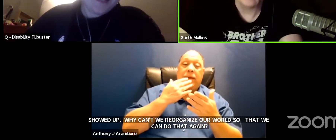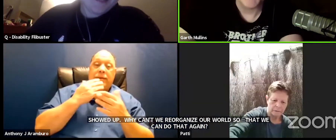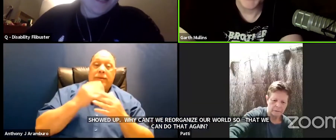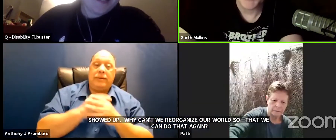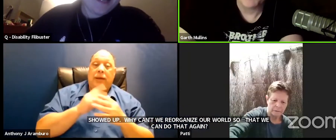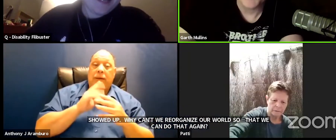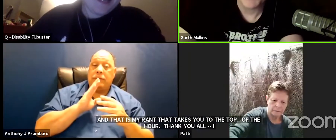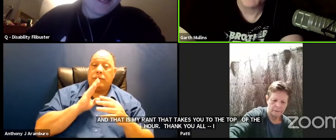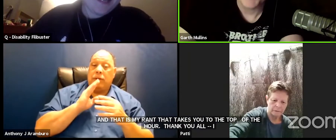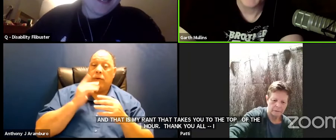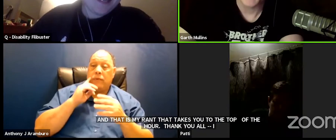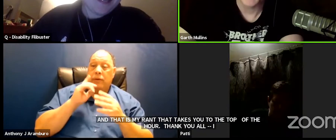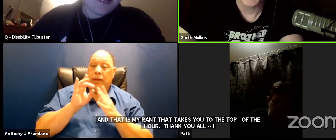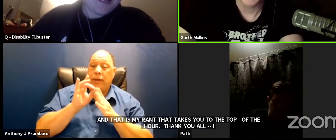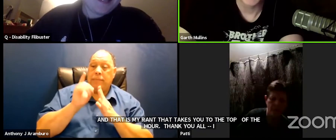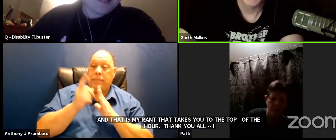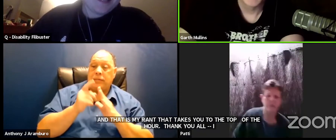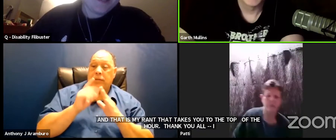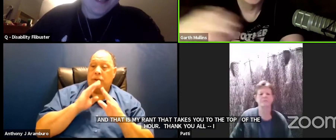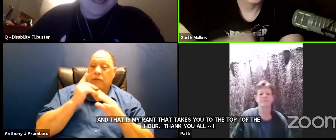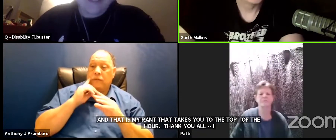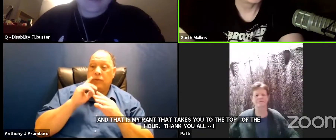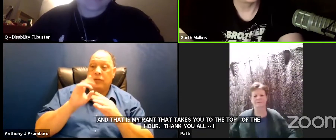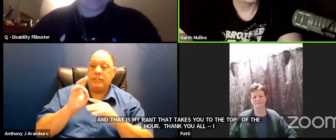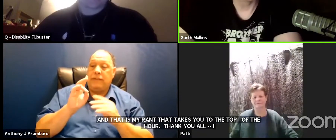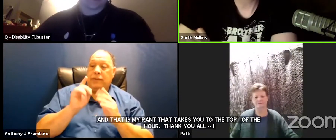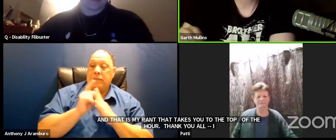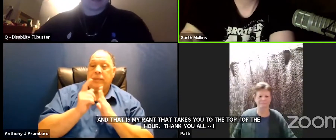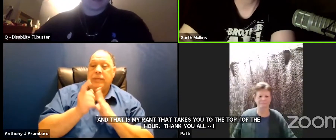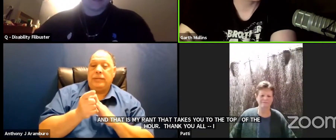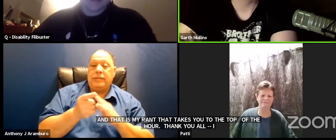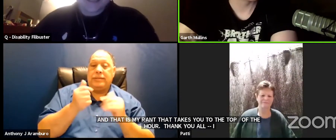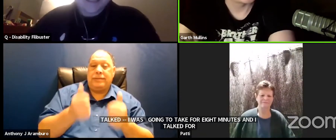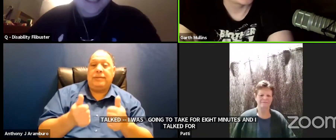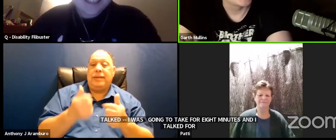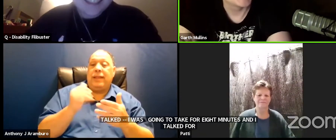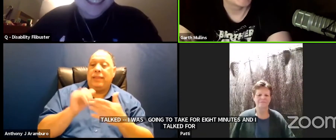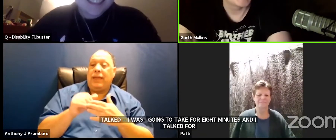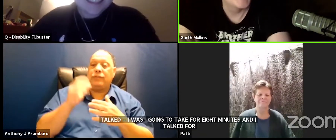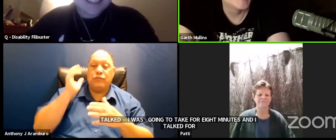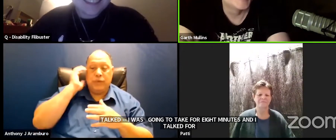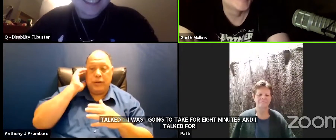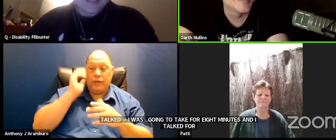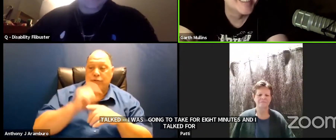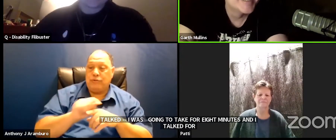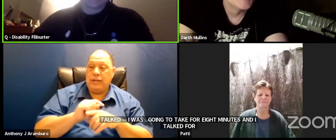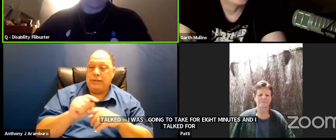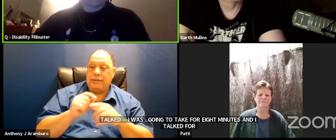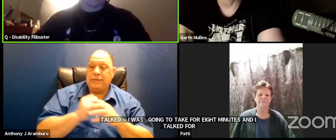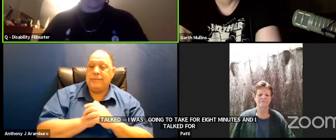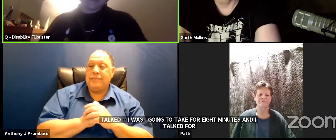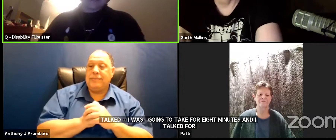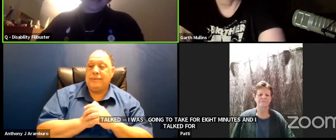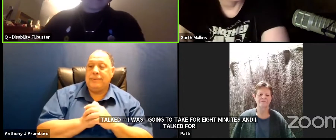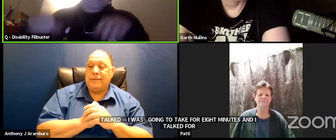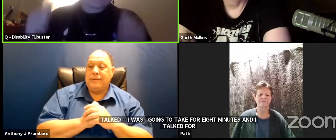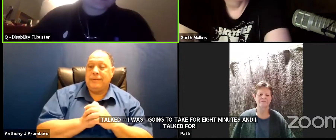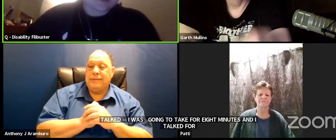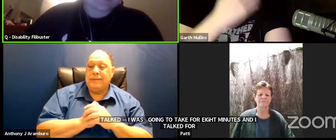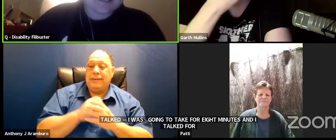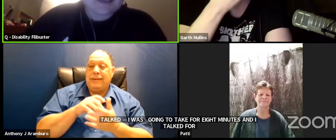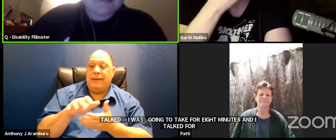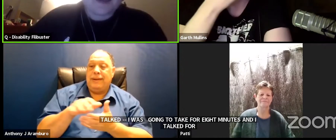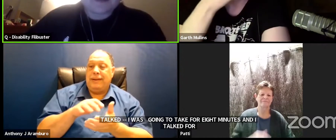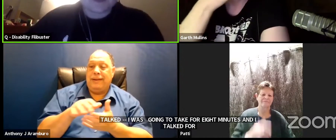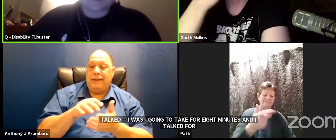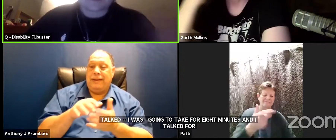talk for eight minutes and talked for seven minutes and 30 seconds so uh that's that's radio training right there that was